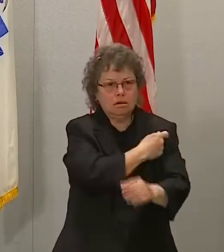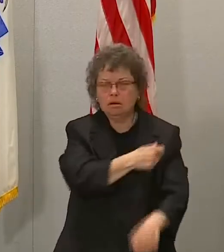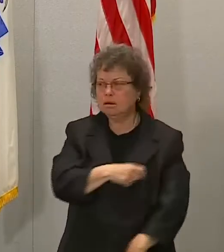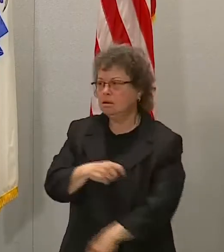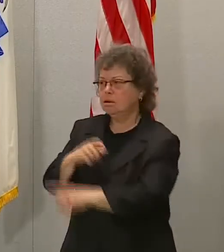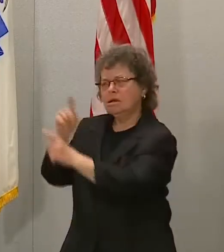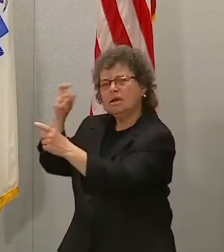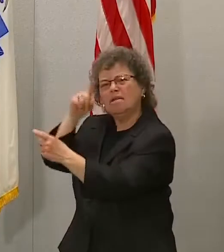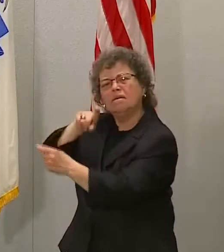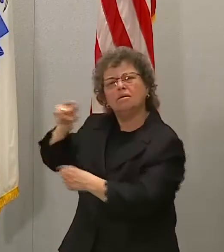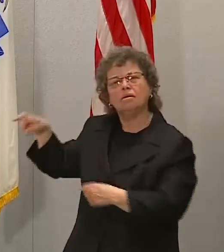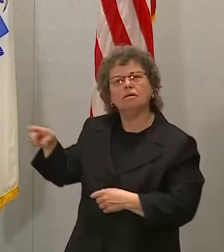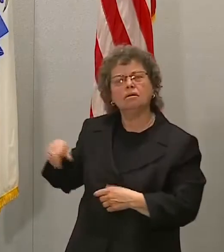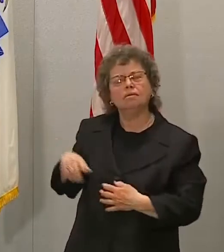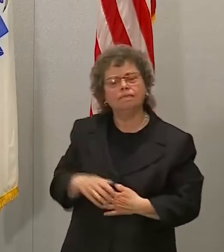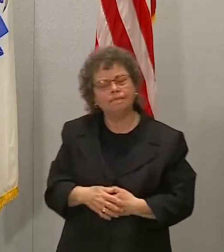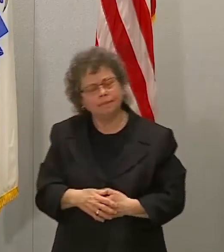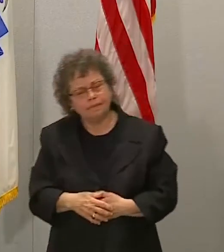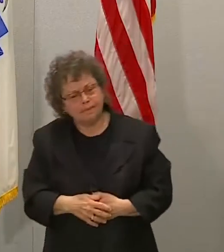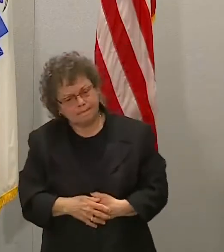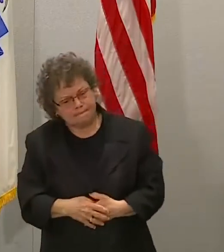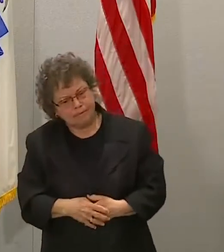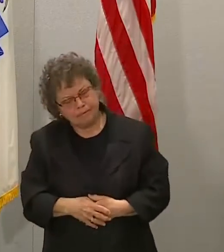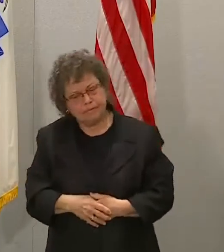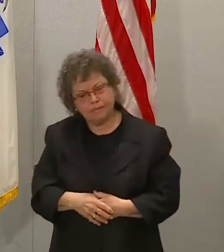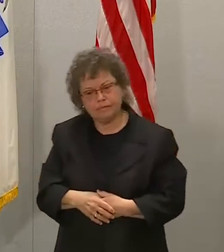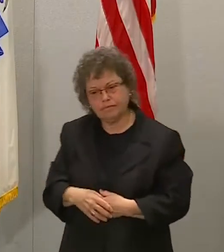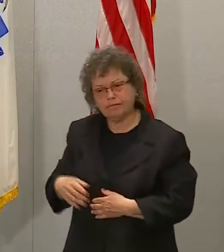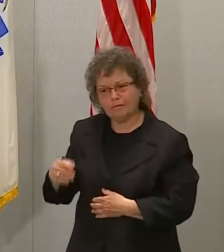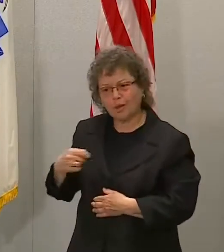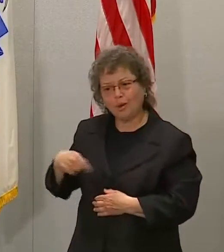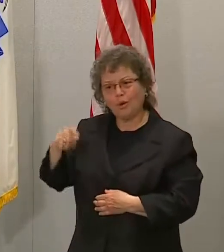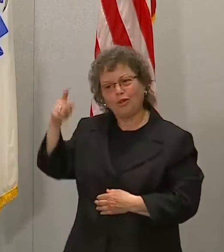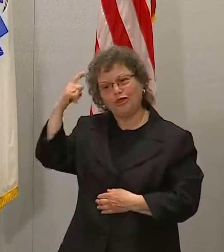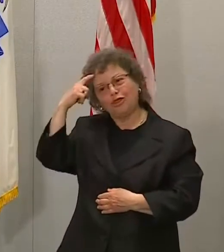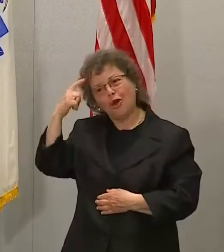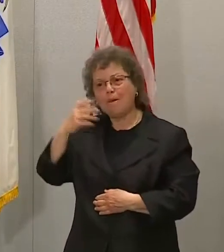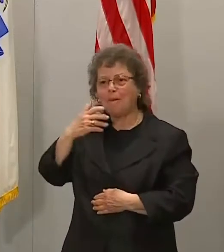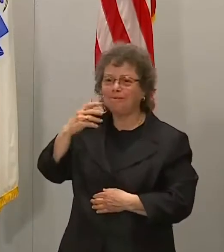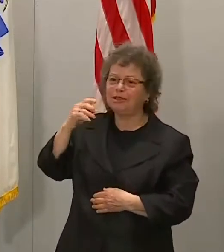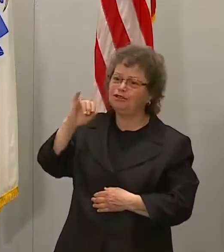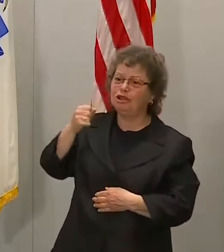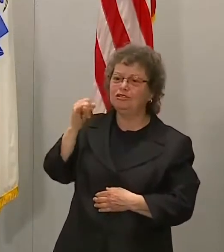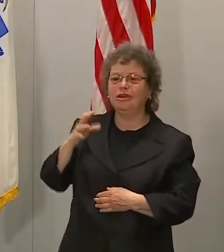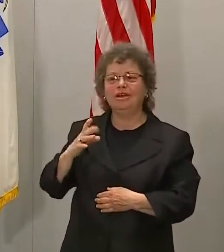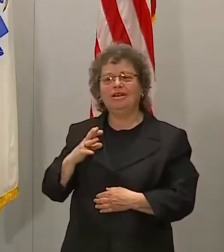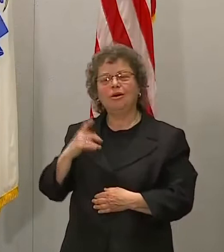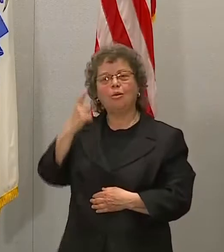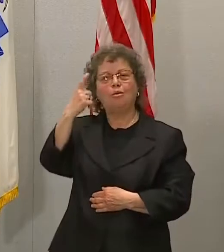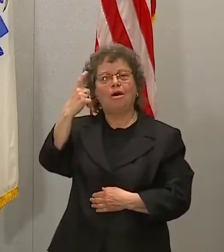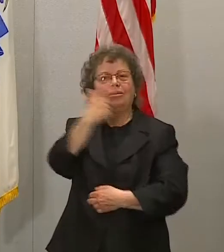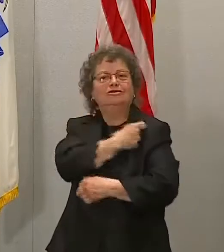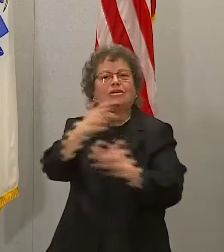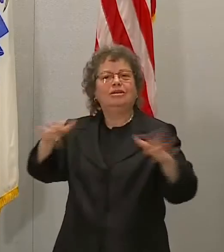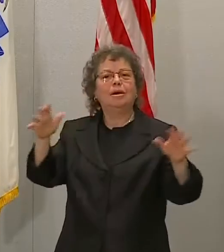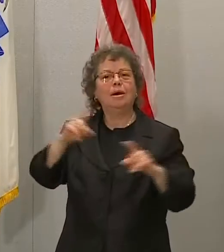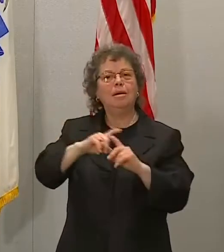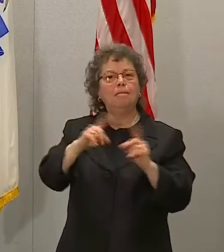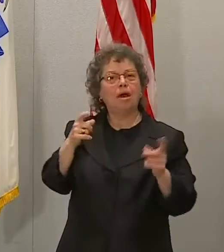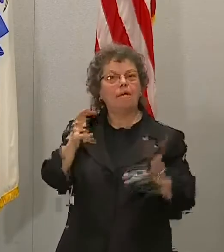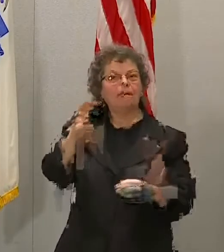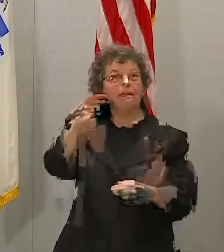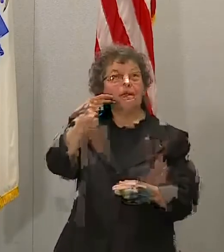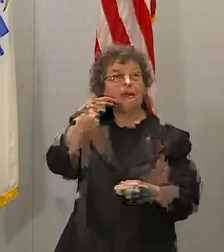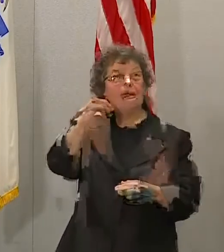Johnson, how it was going to be a better solution because of the one shot. And I think Heinz is going to convert to all J&J, too, as part of the FEMA